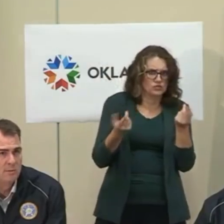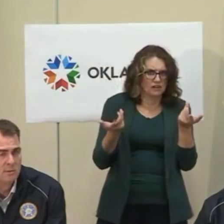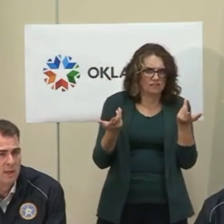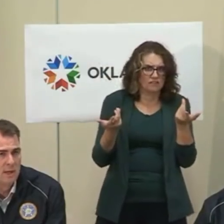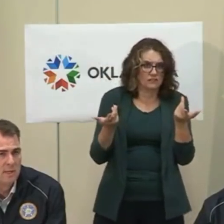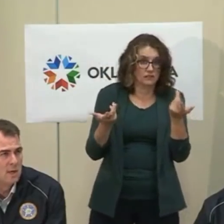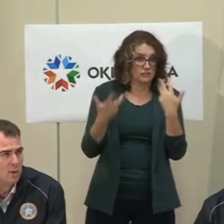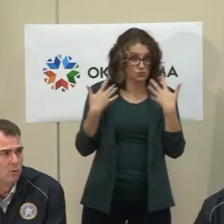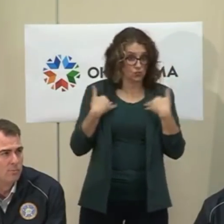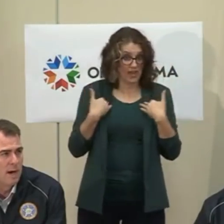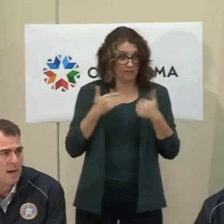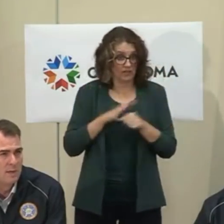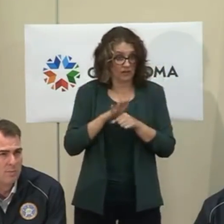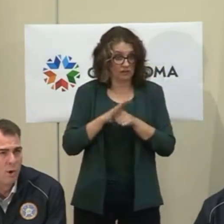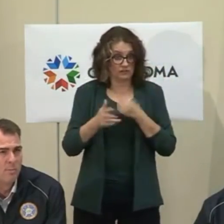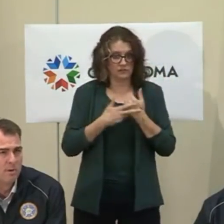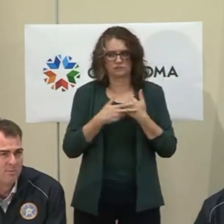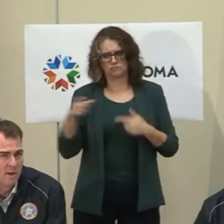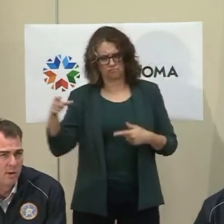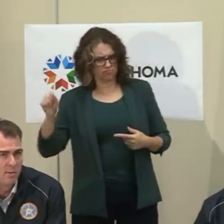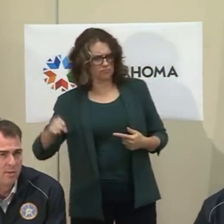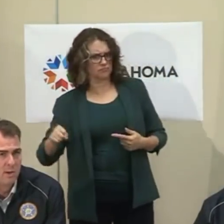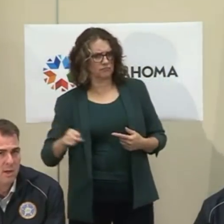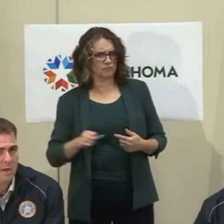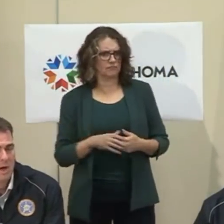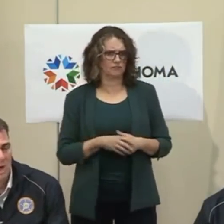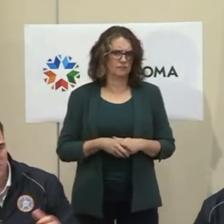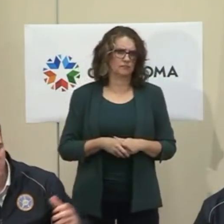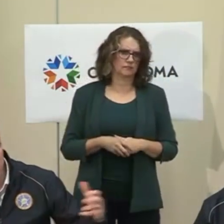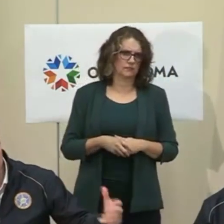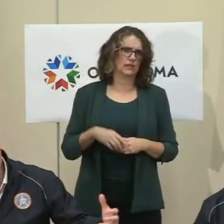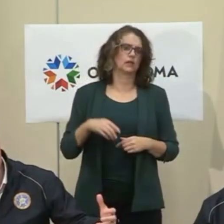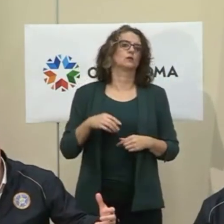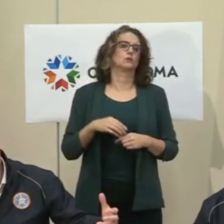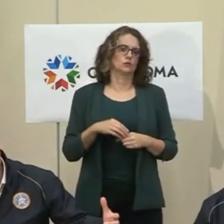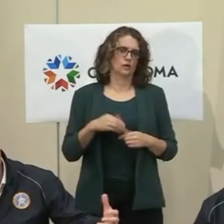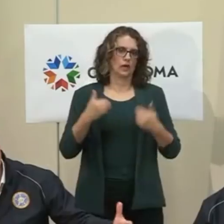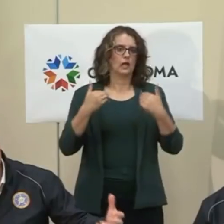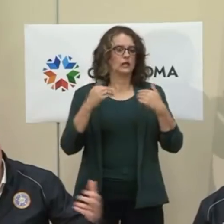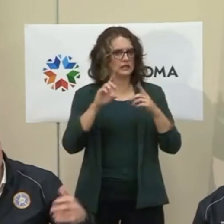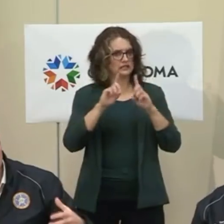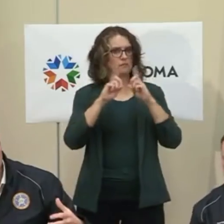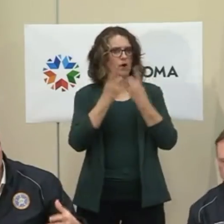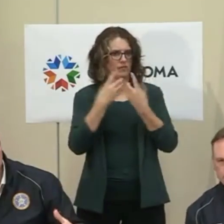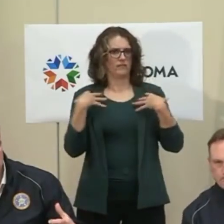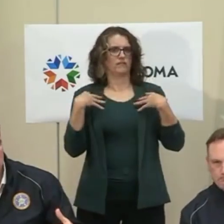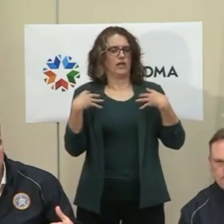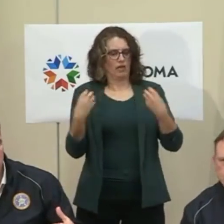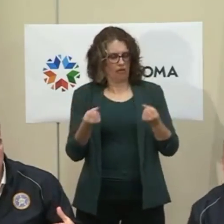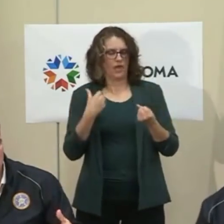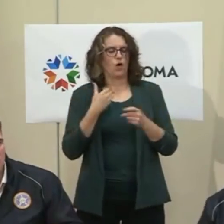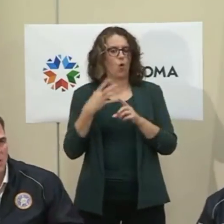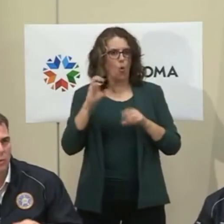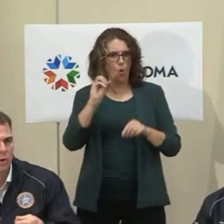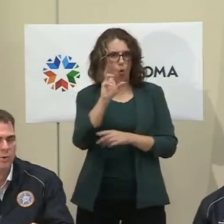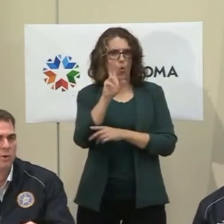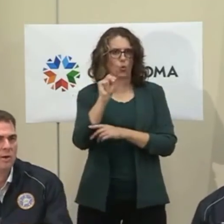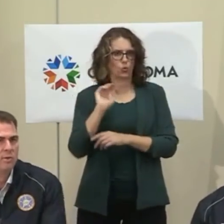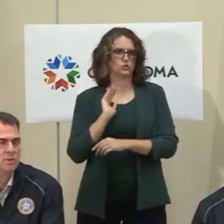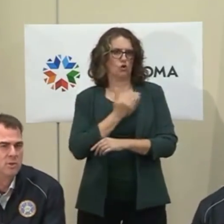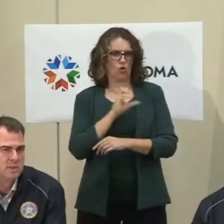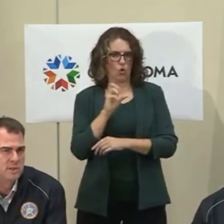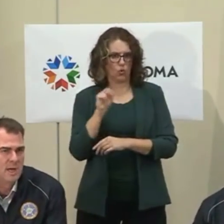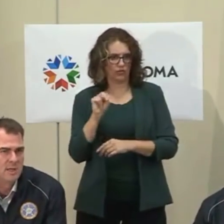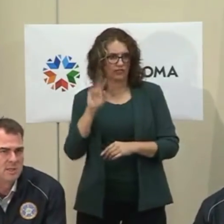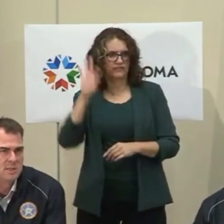supply, and it's owned by the Department of Health. The federal government also has a strategic supply that they will